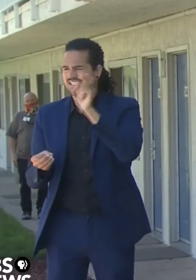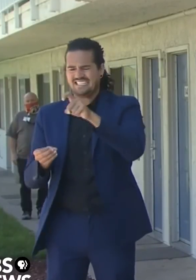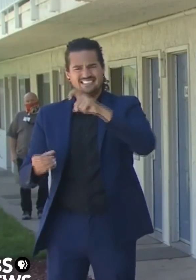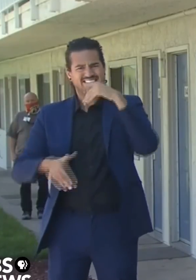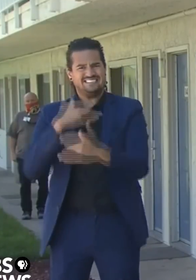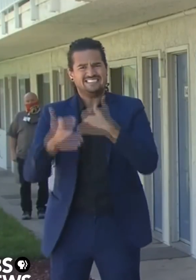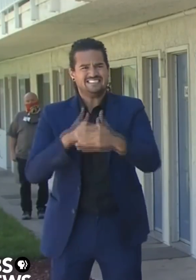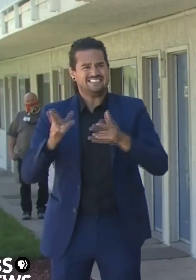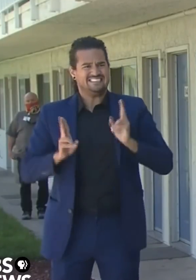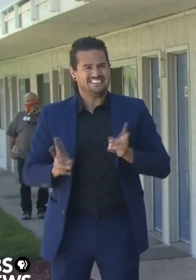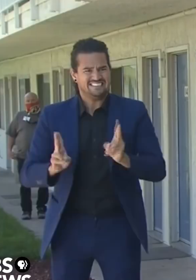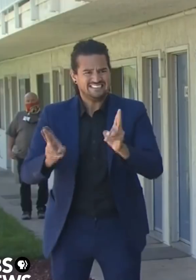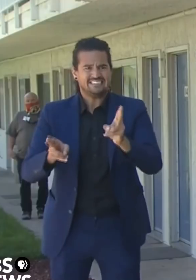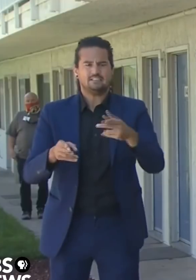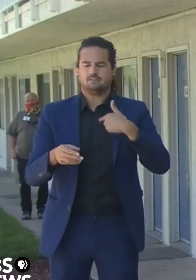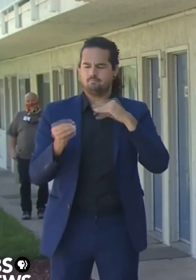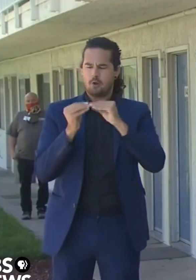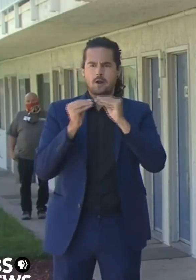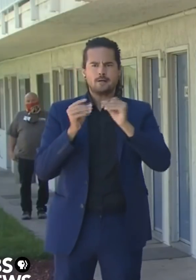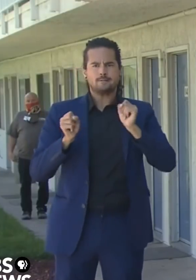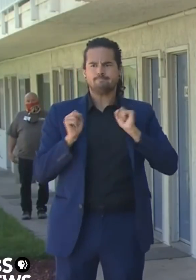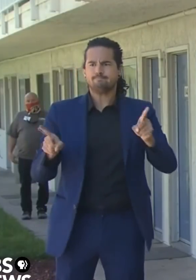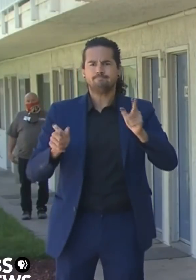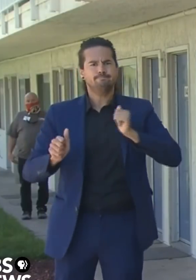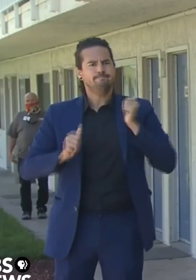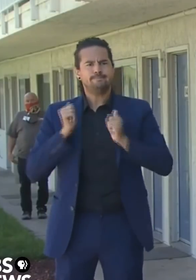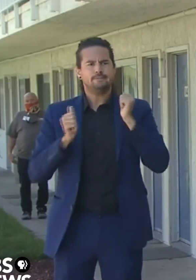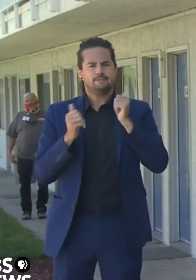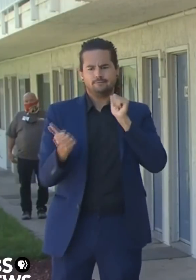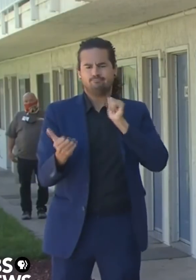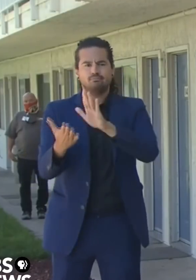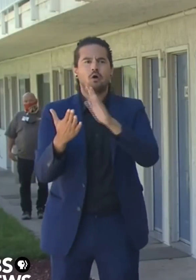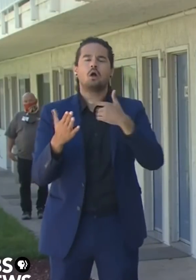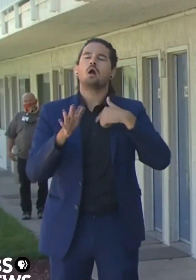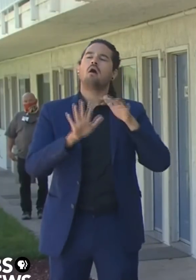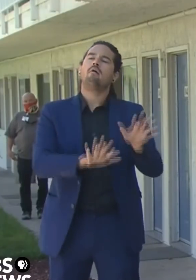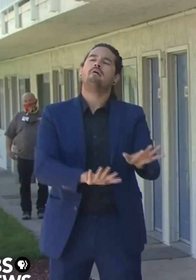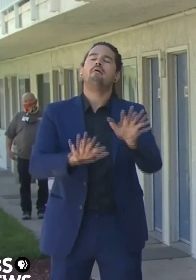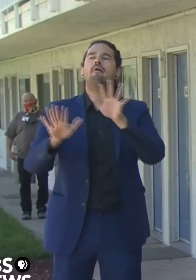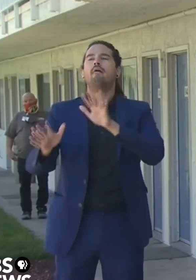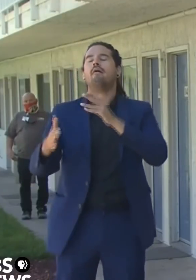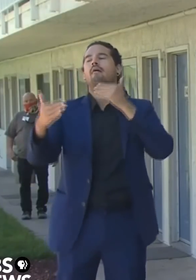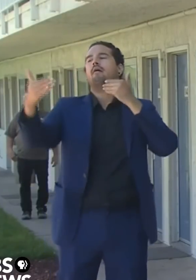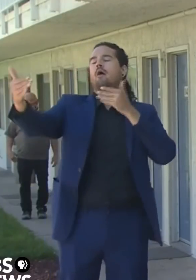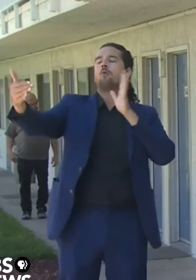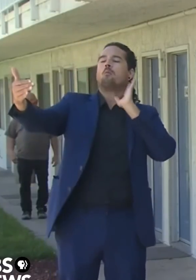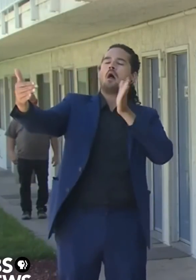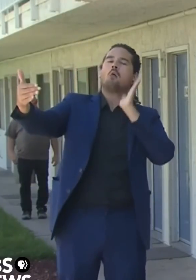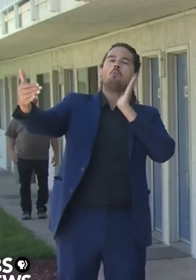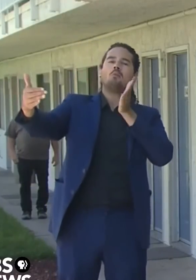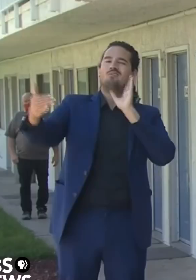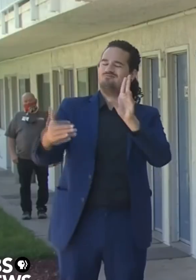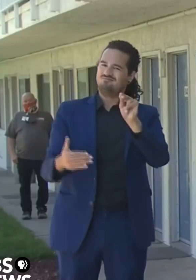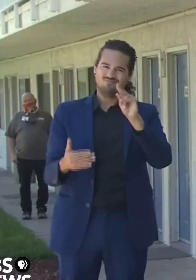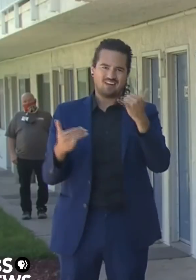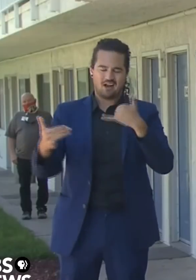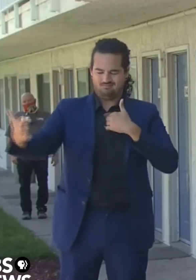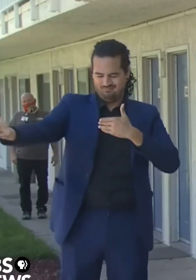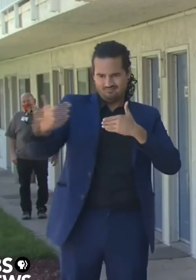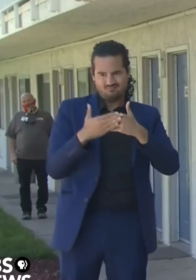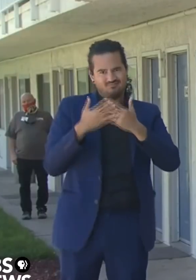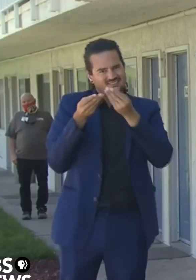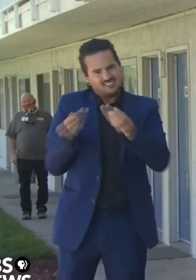more aggressively differently, dare I say. And so this acquisition portfolio, this this pool of money, this